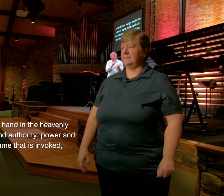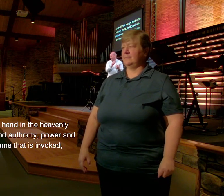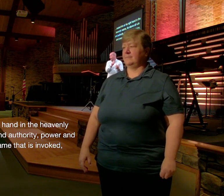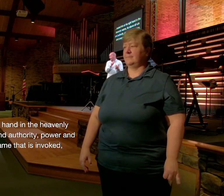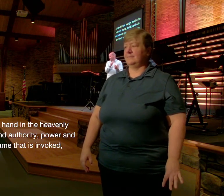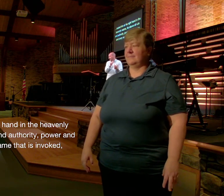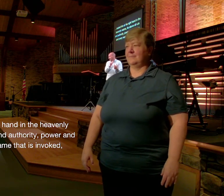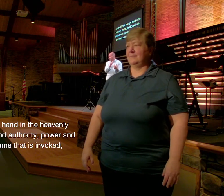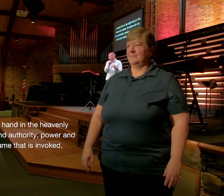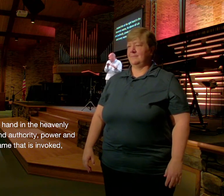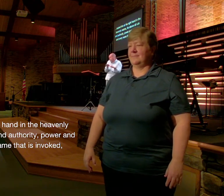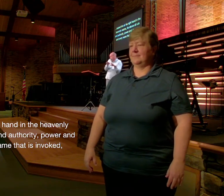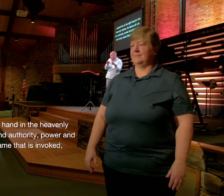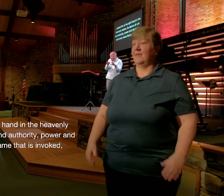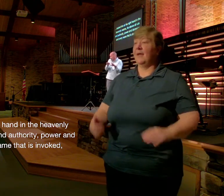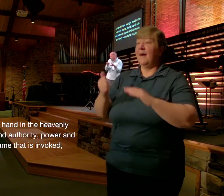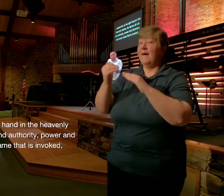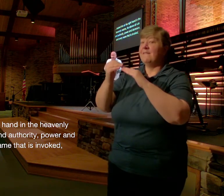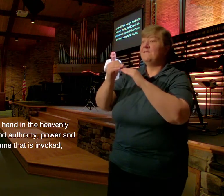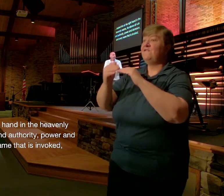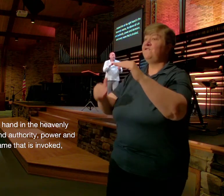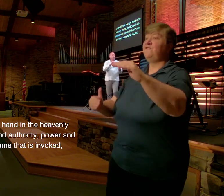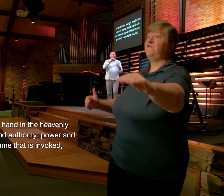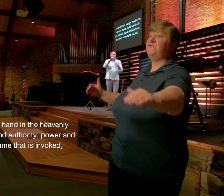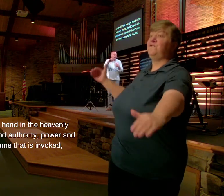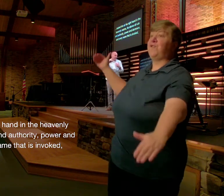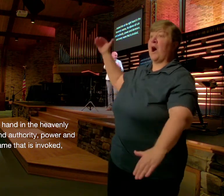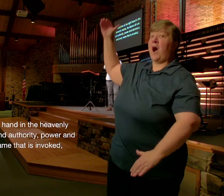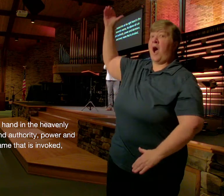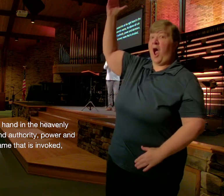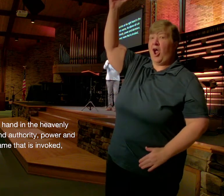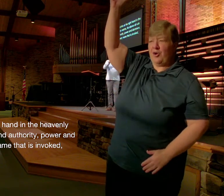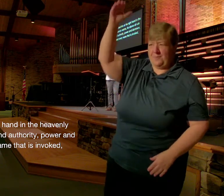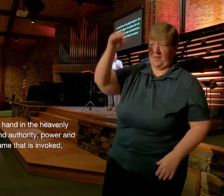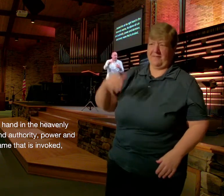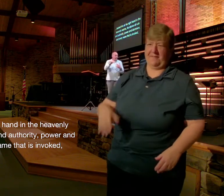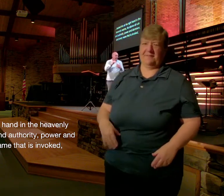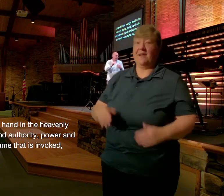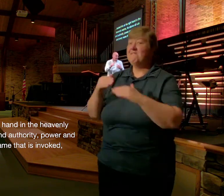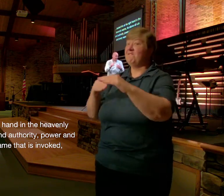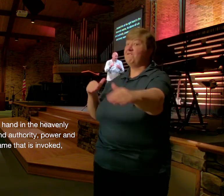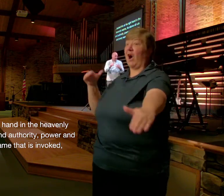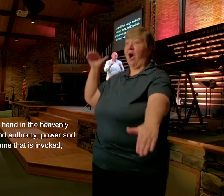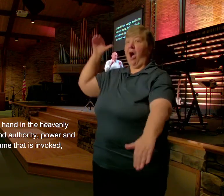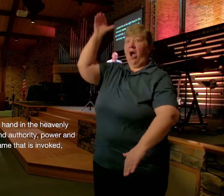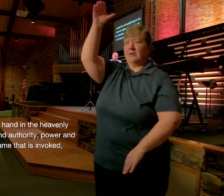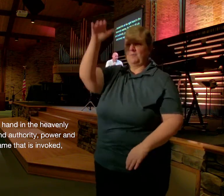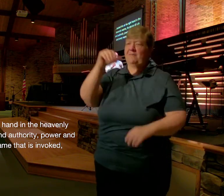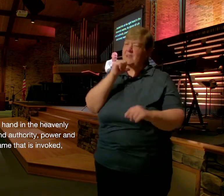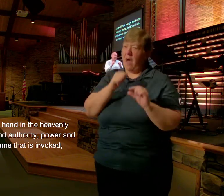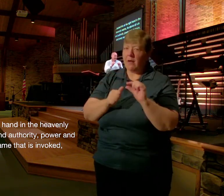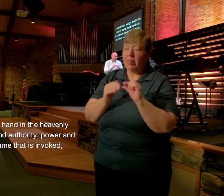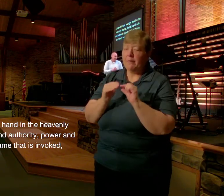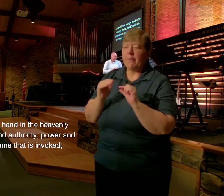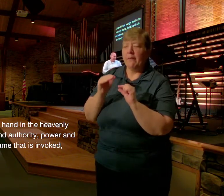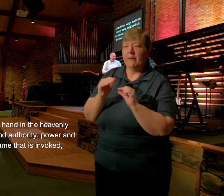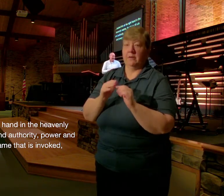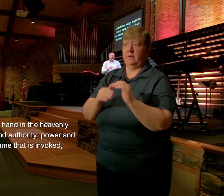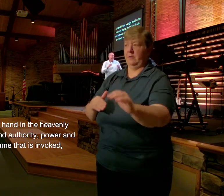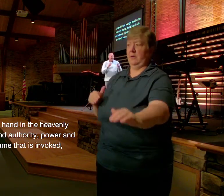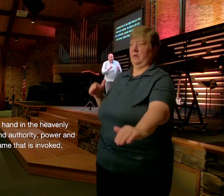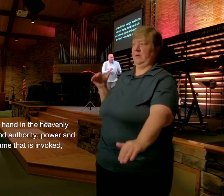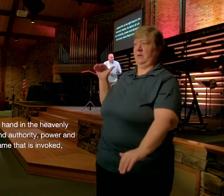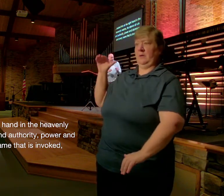Notice That Not Just A Little Bit Above Far Above All Rule And Authority Power And Dominion